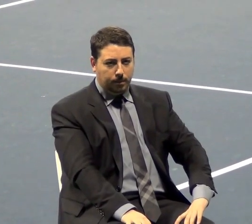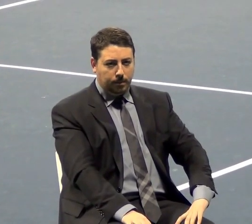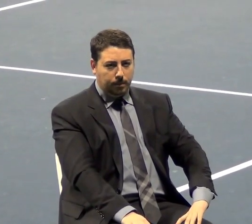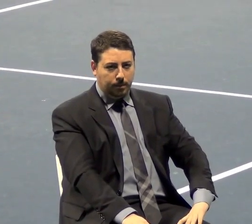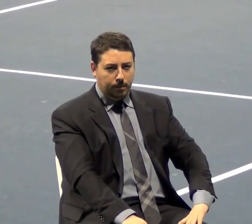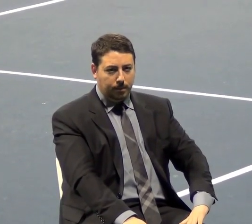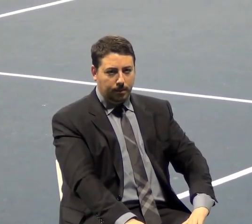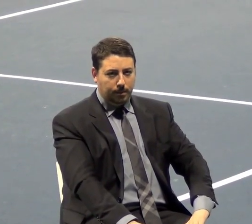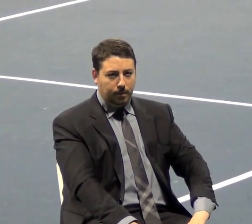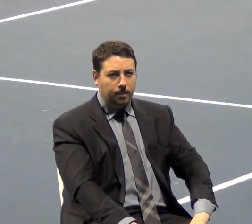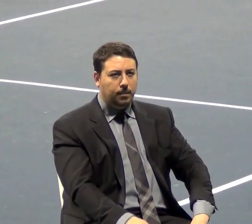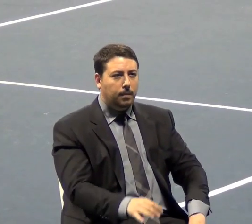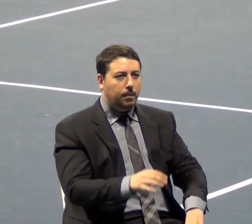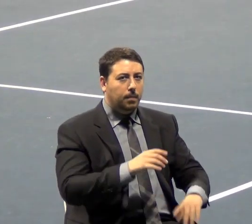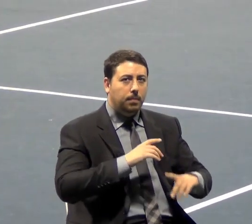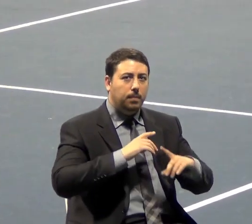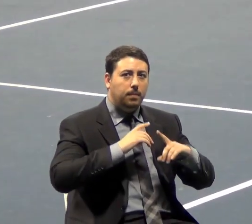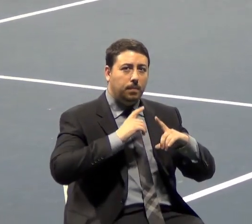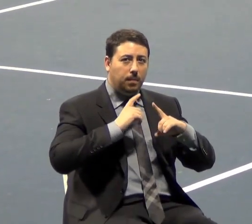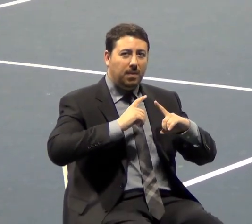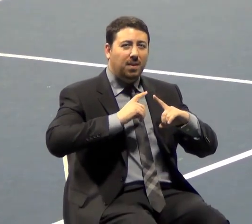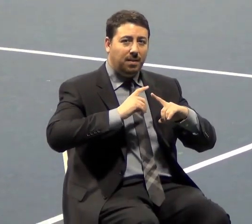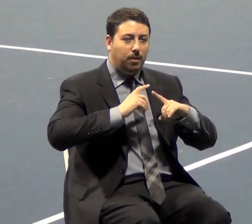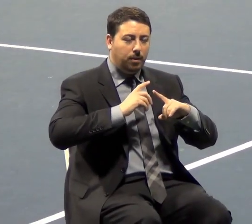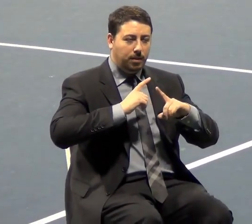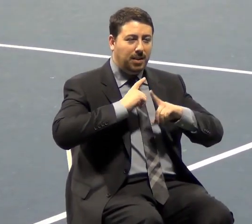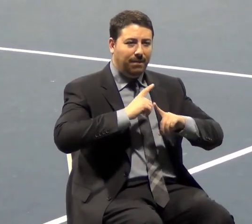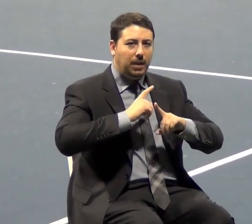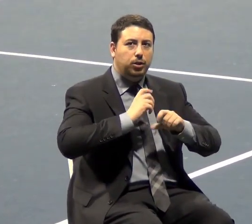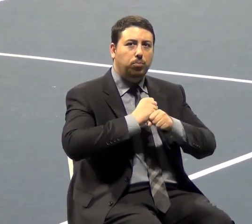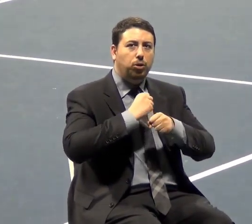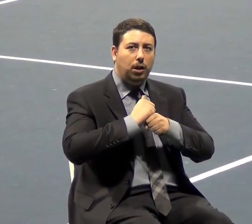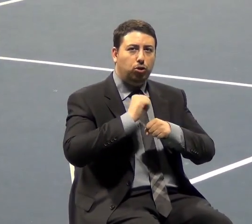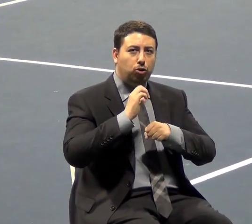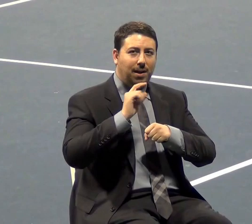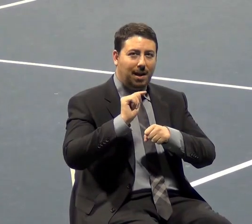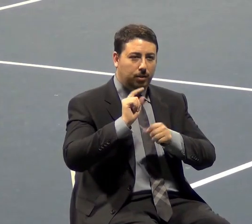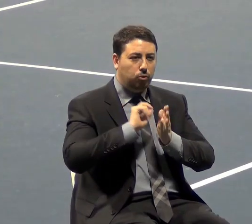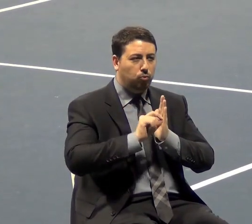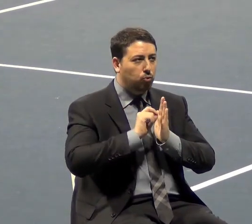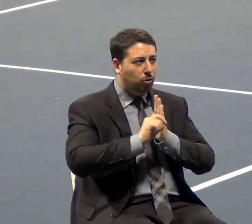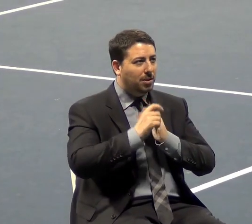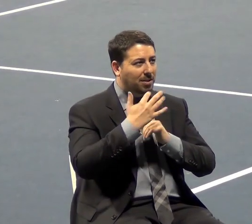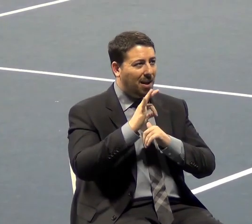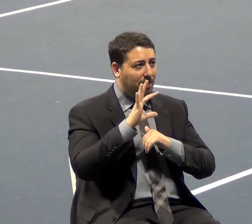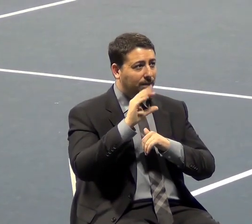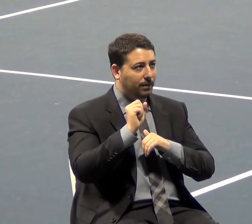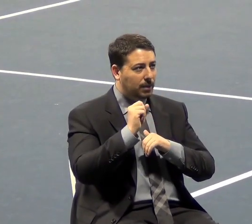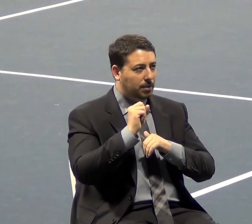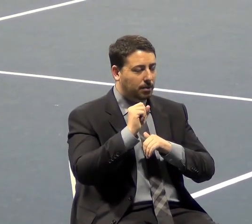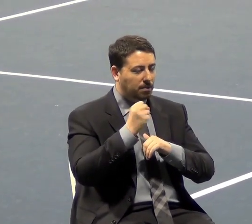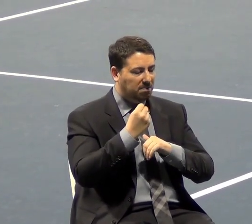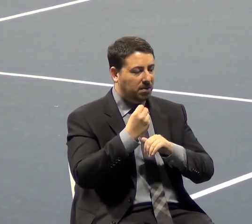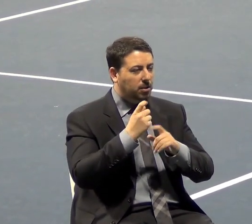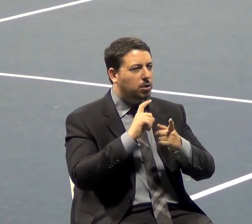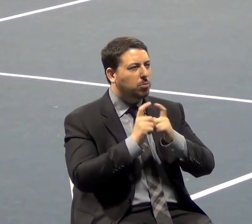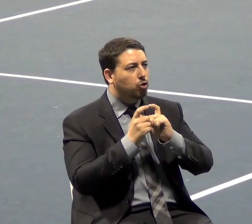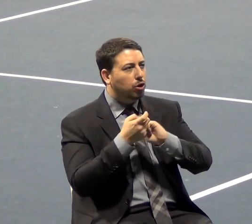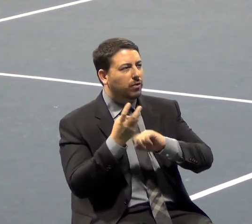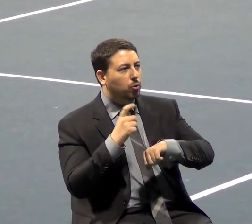The Defense Production Act was written in 1950 and has been revised several times over the years. It essentially gives